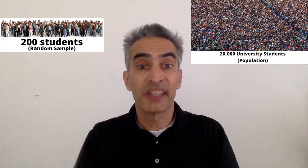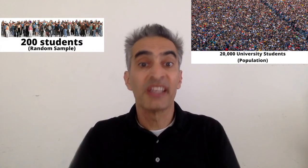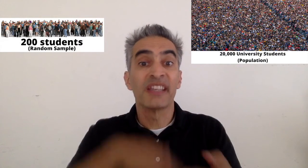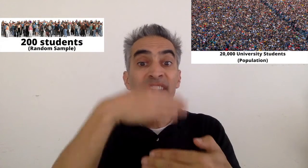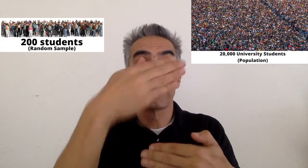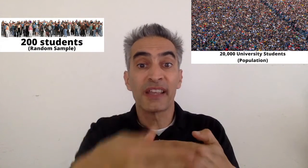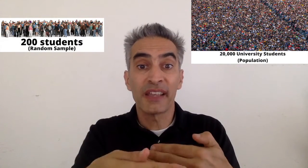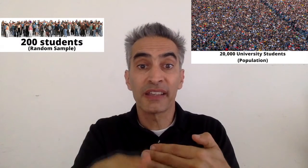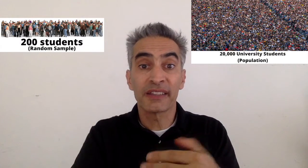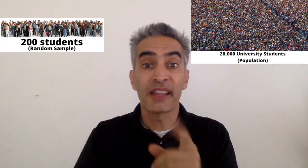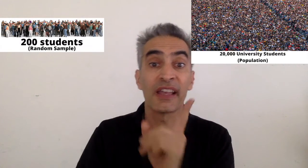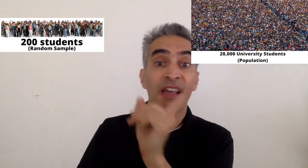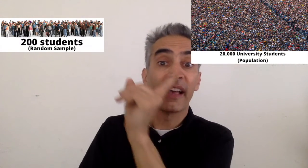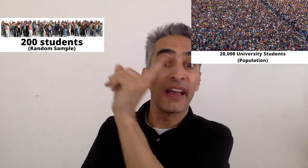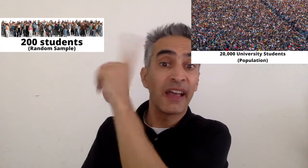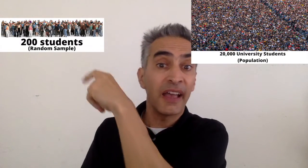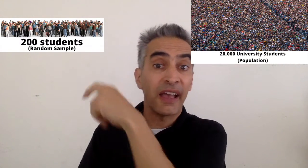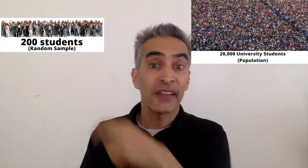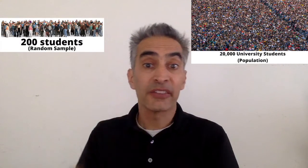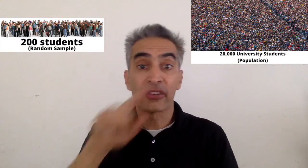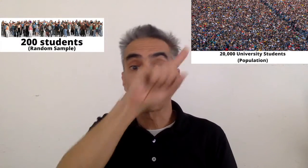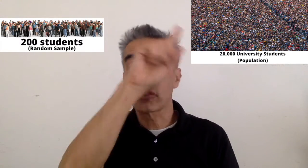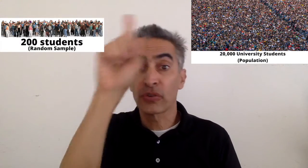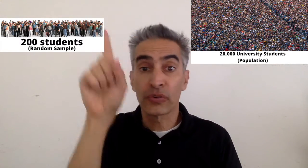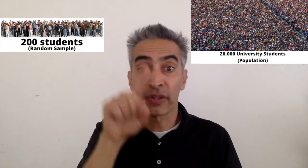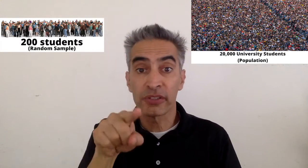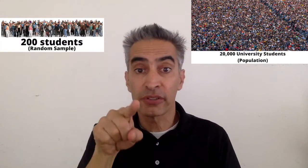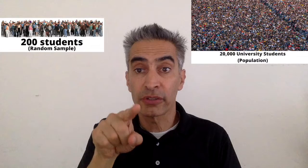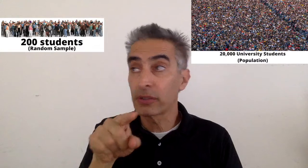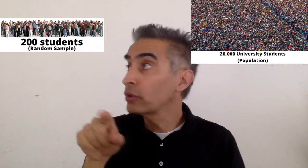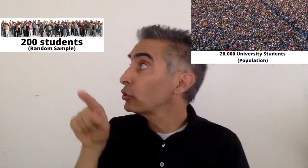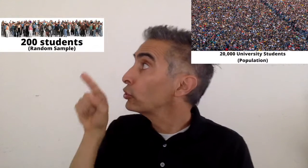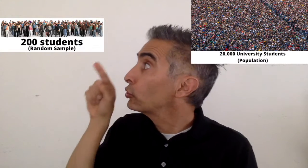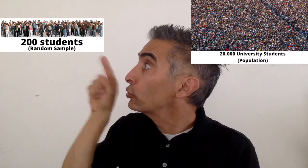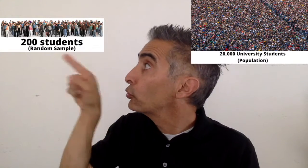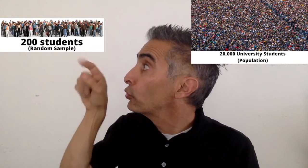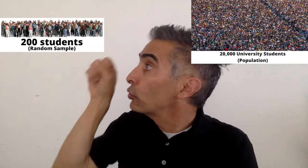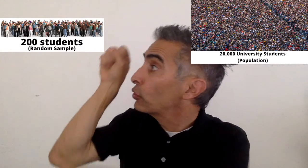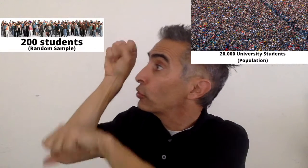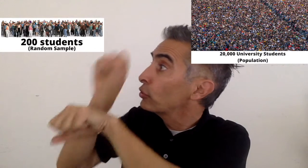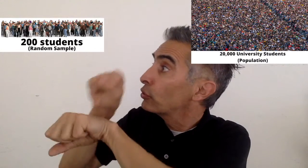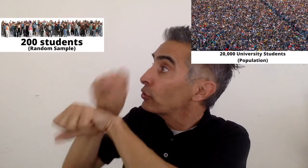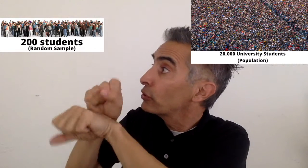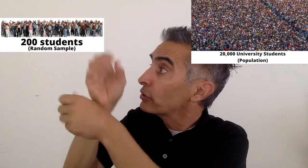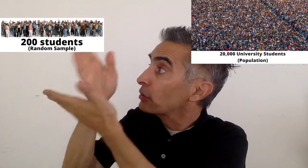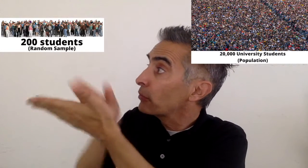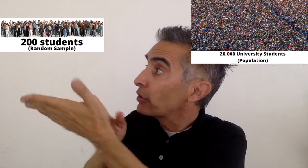Next they ask them a question. Do you work part-time?